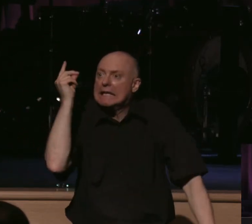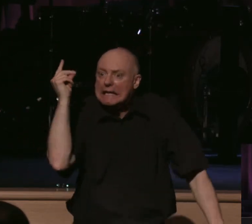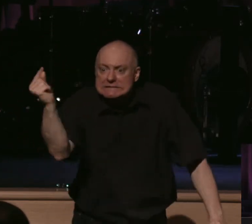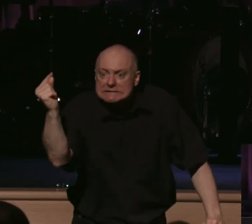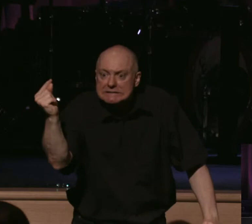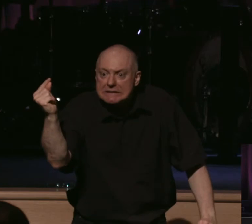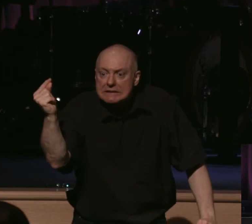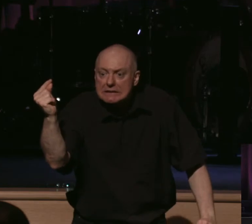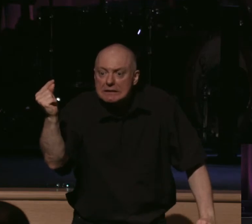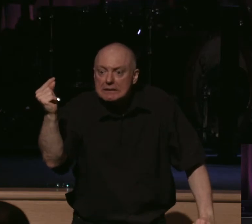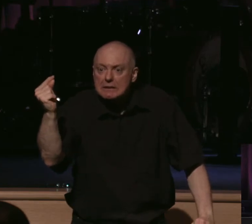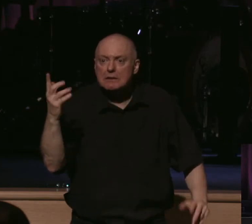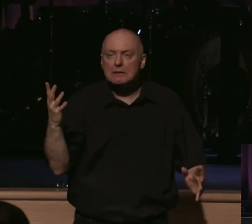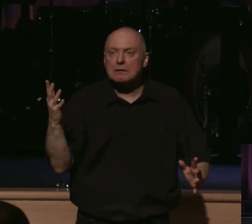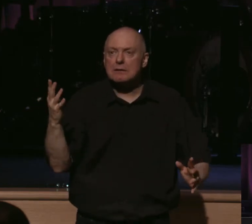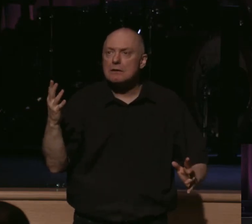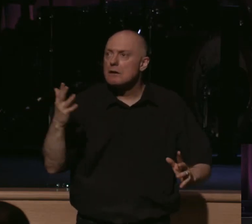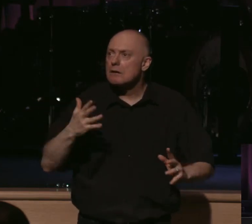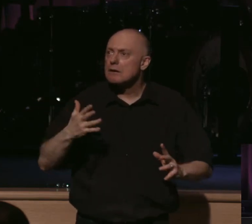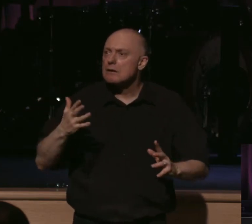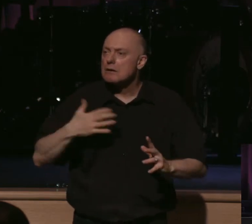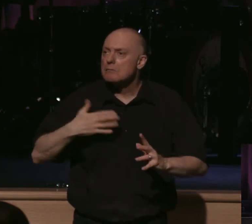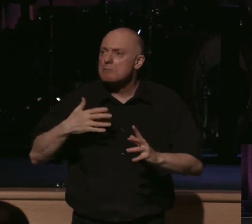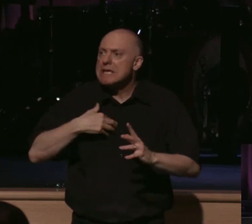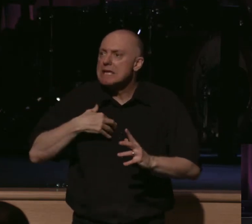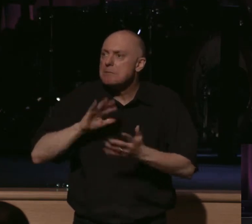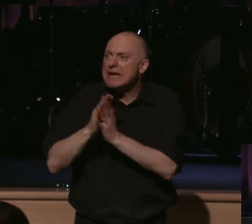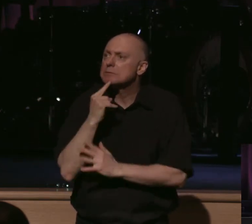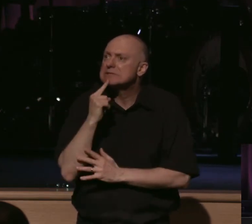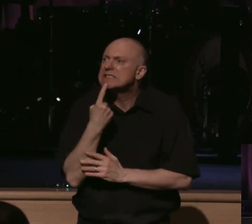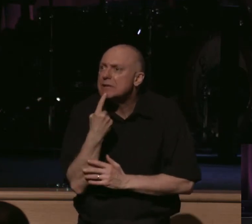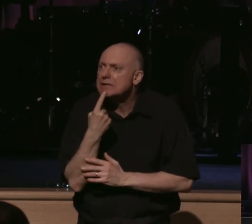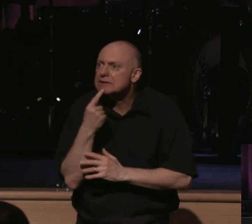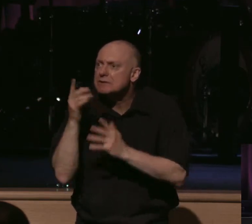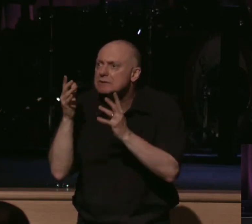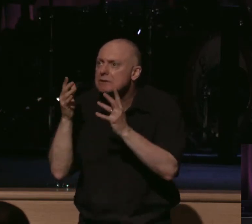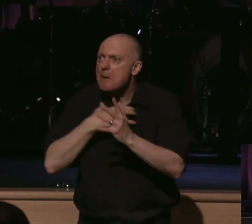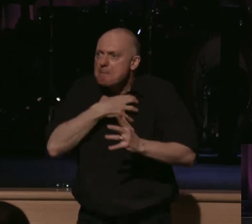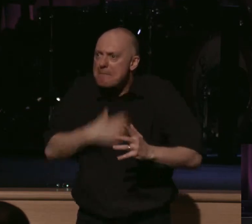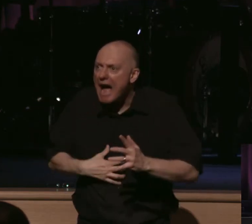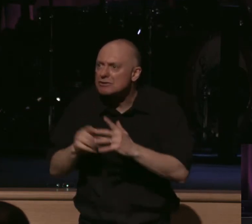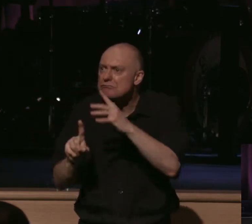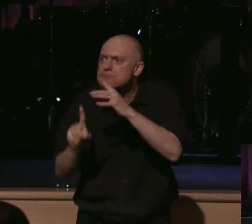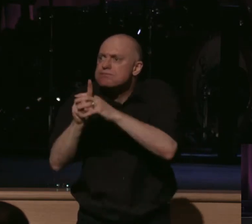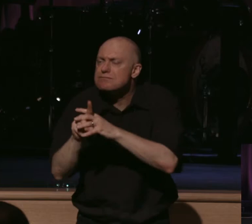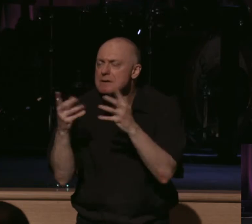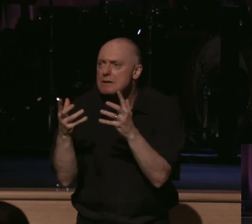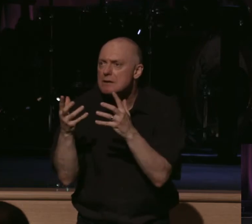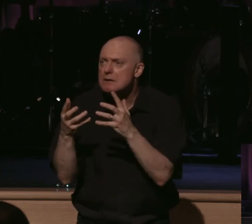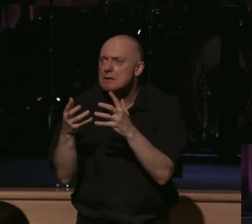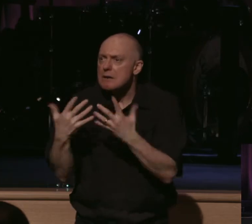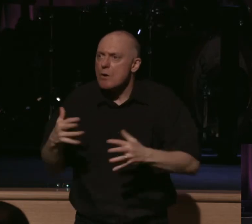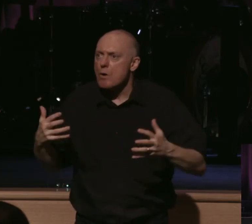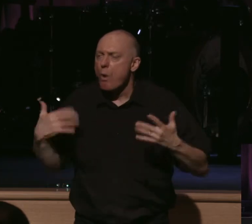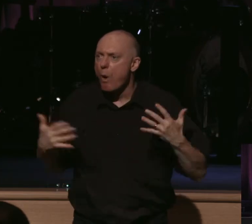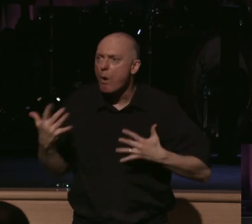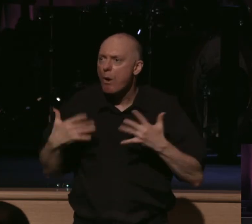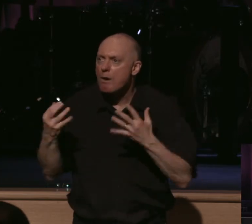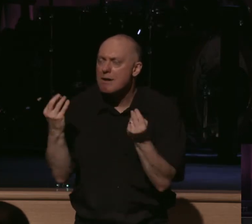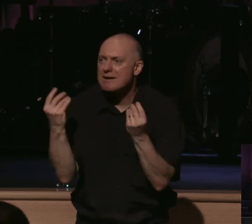takes place, mind instantly renewed, a seriousness instantly upon us, passion instantly set ablaze, adrenaline instantly starts